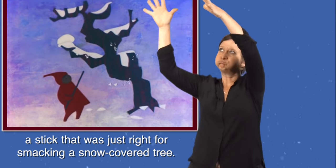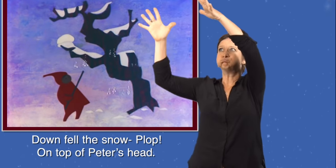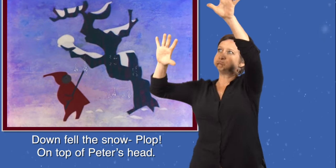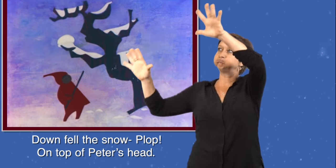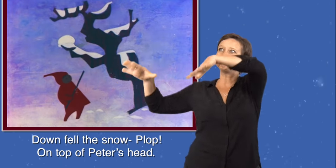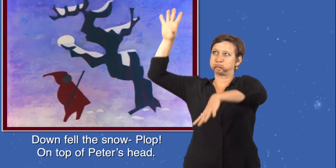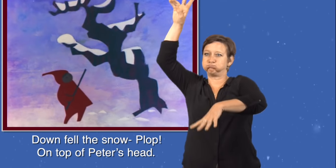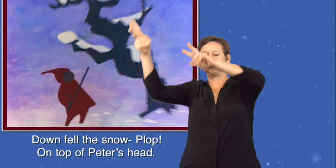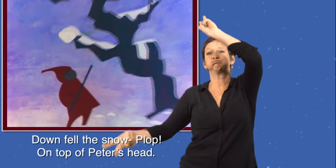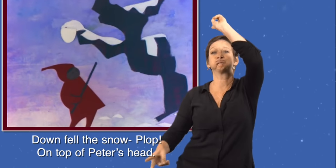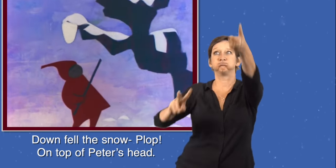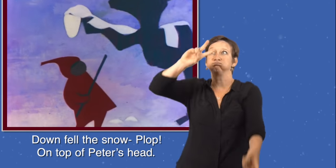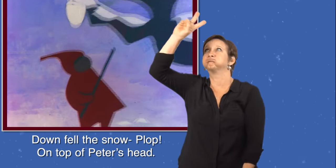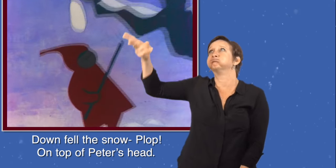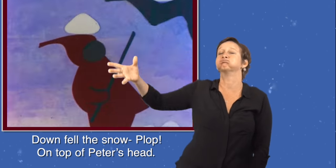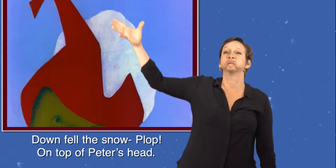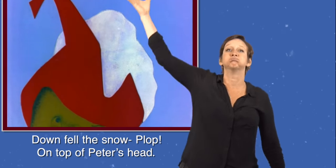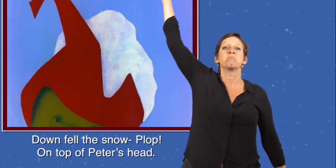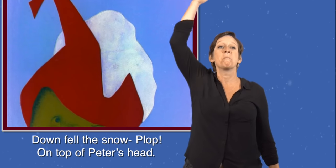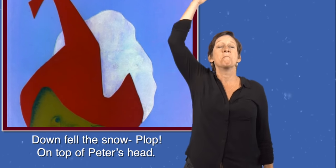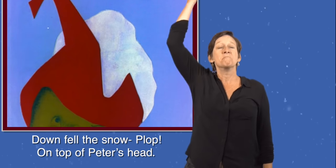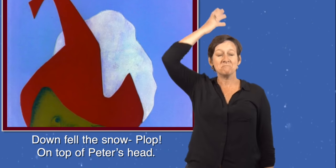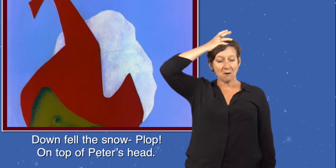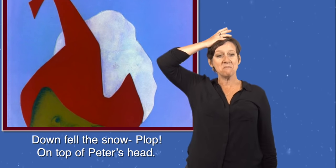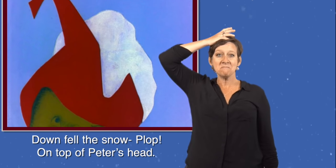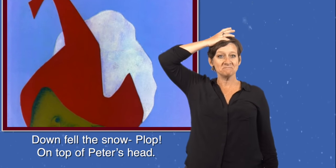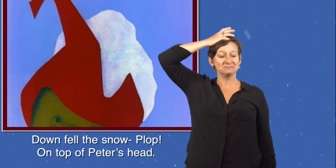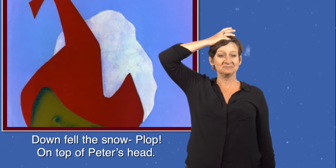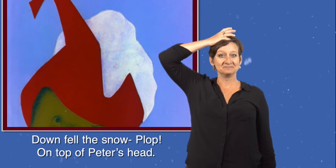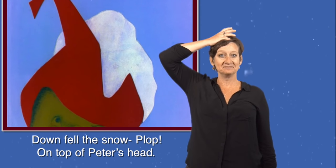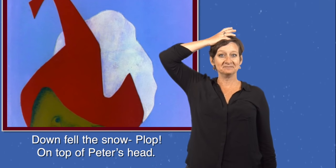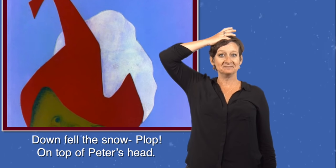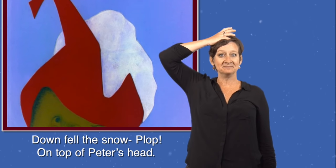Down fell the snow, plop, on top of Peter's head.